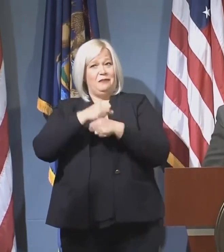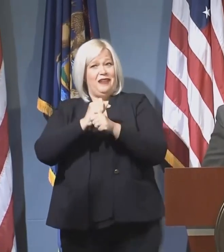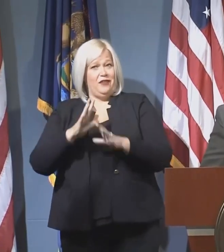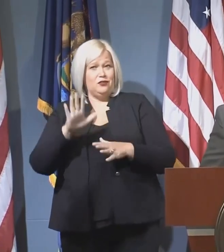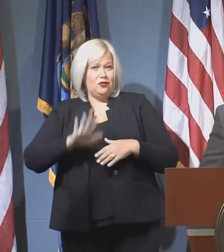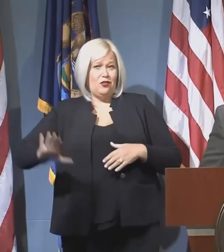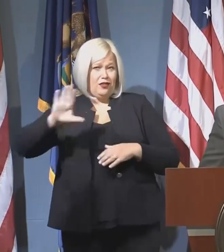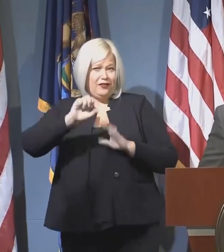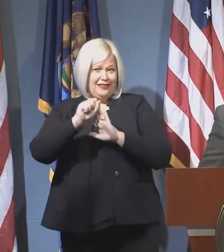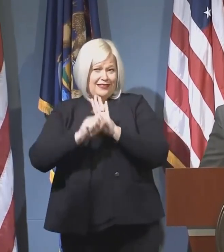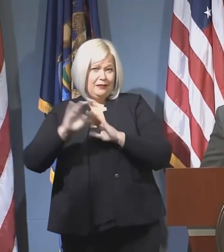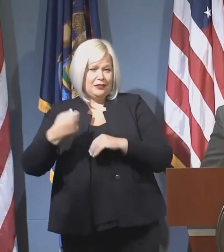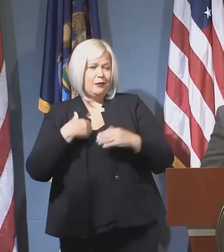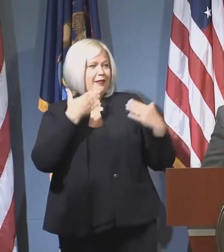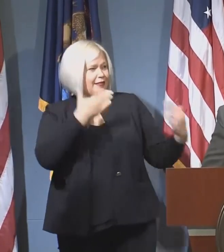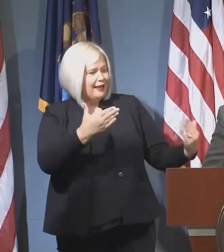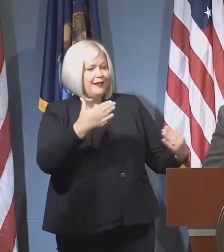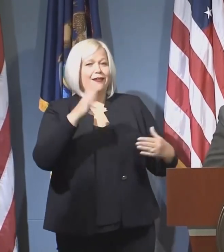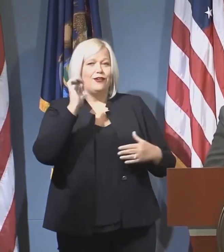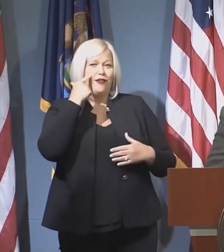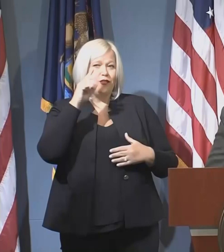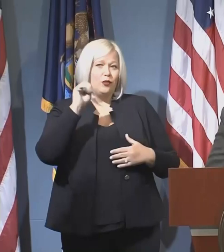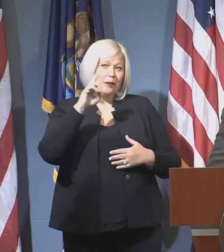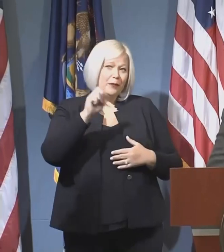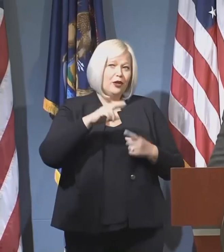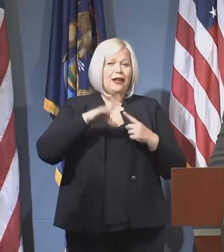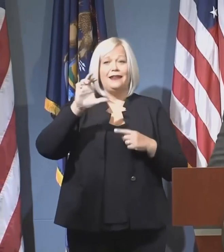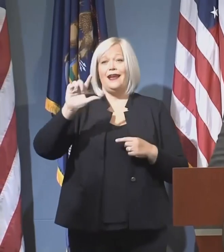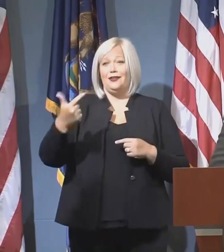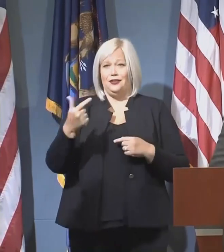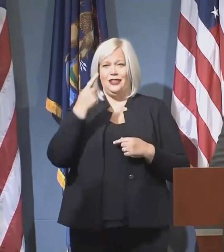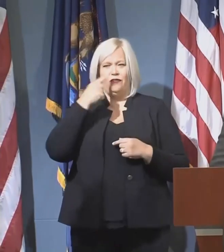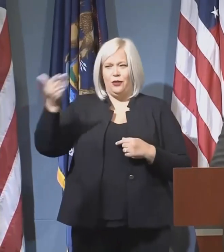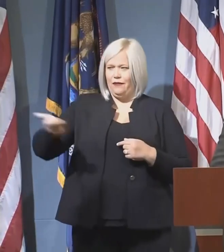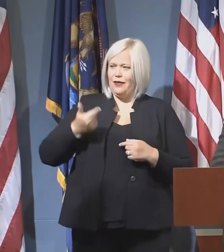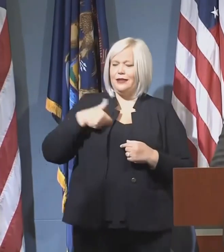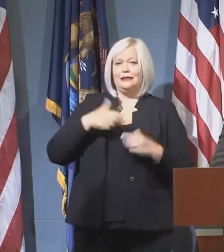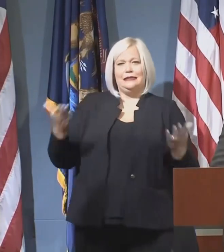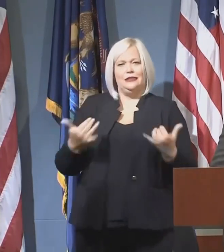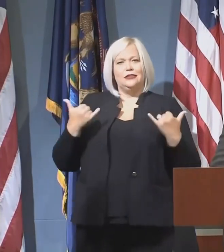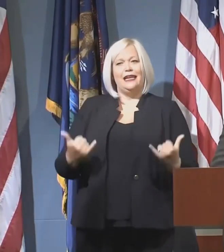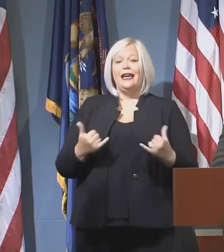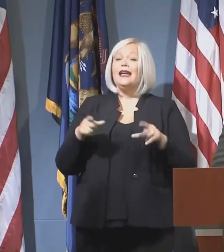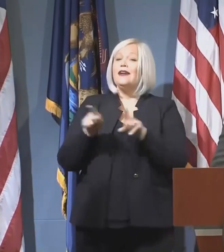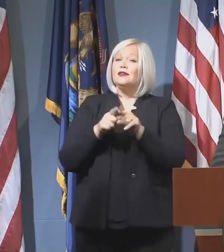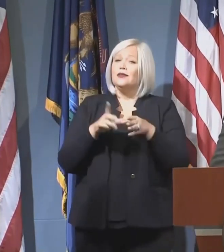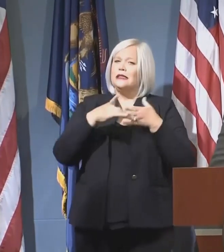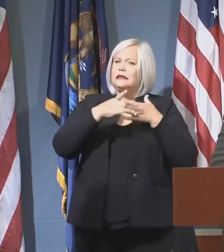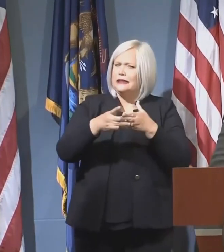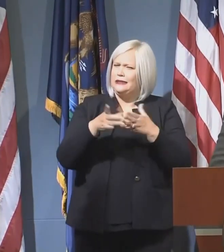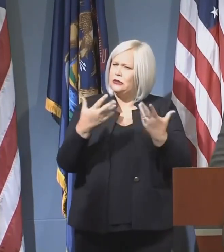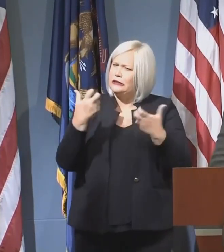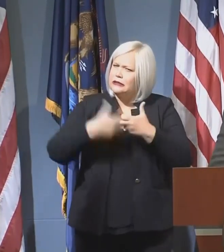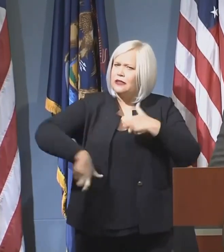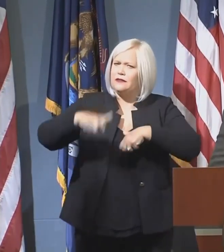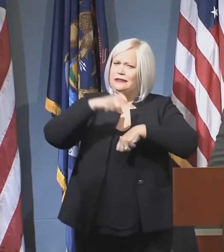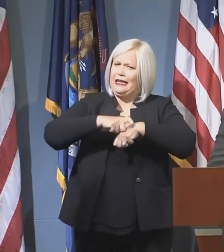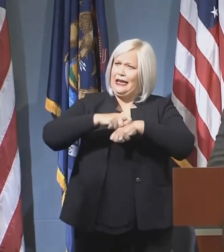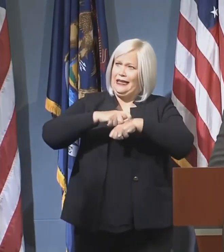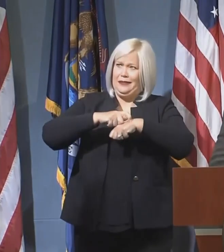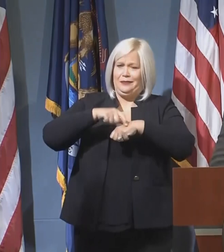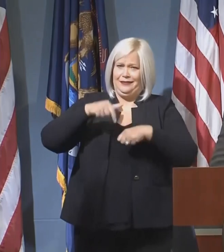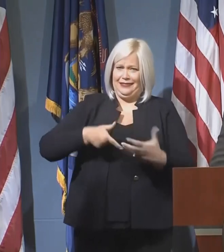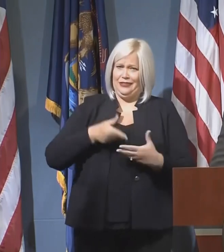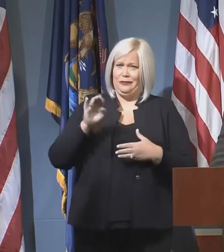I'd like to thank Governor Whitmer and the Lieutenant Governor for having us here today, for their leadership during this very difficult period in our state's history,